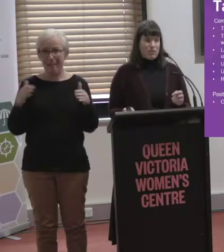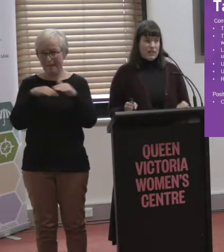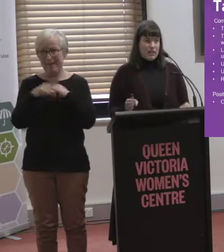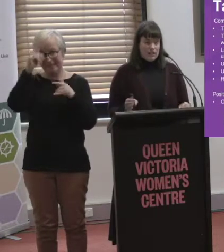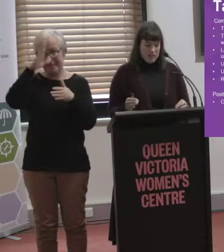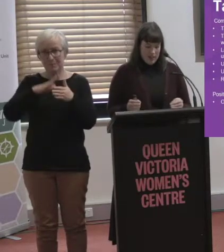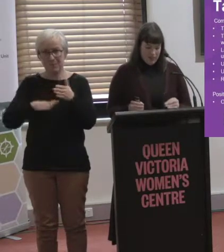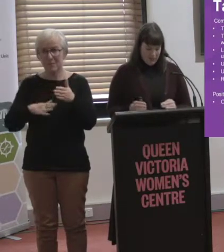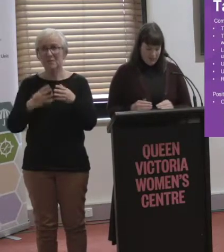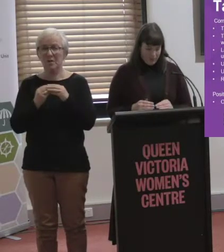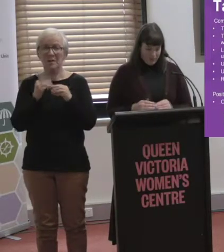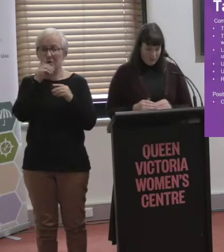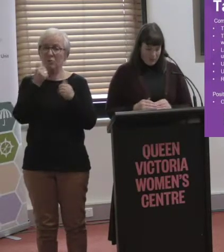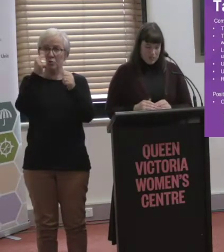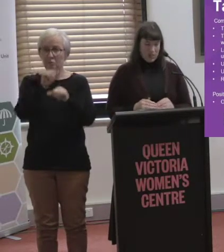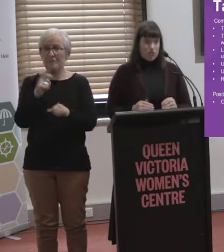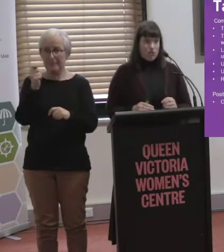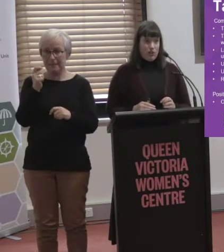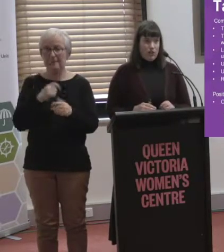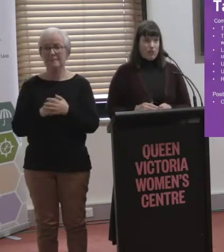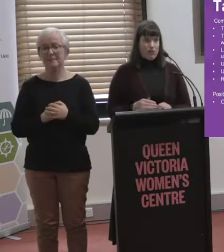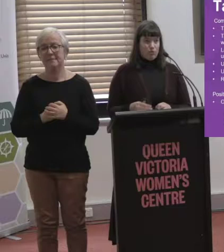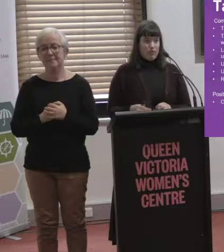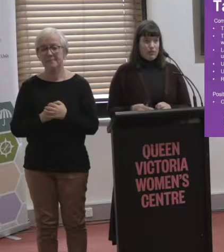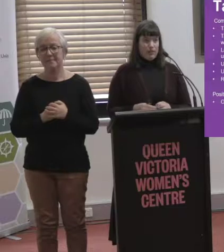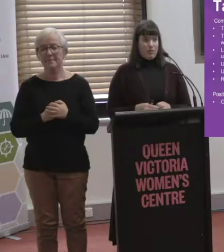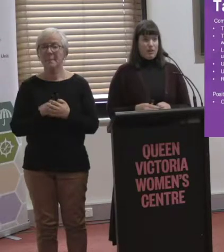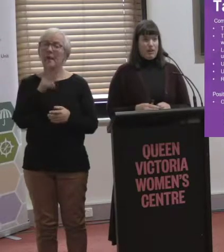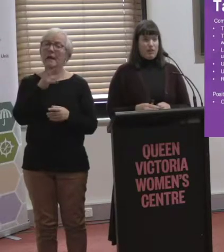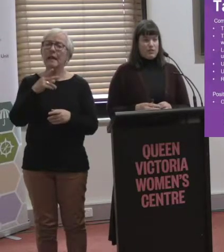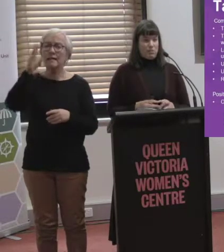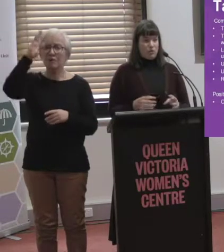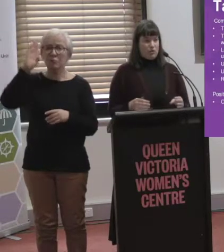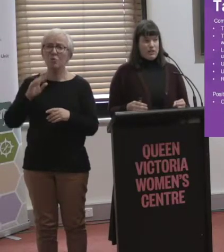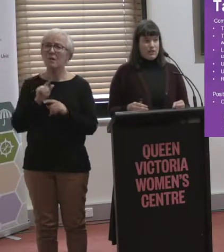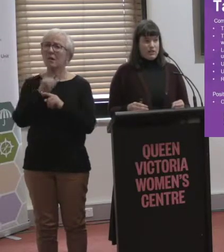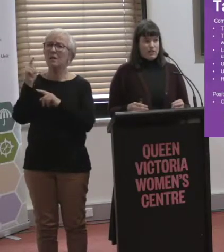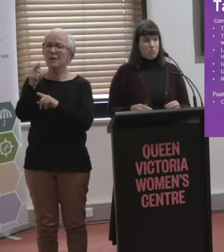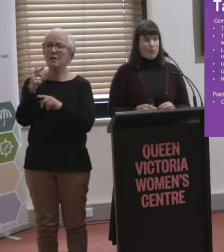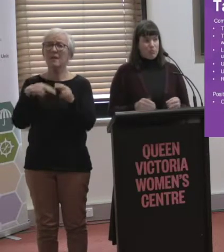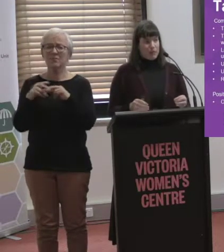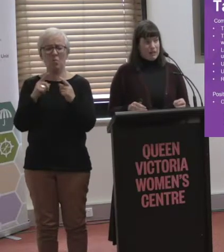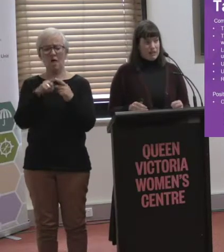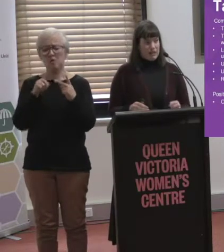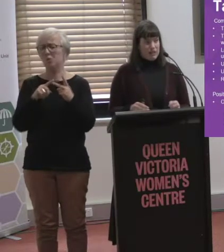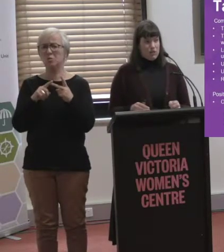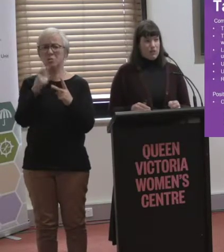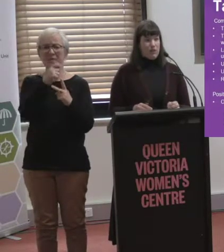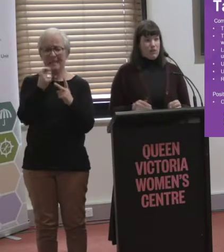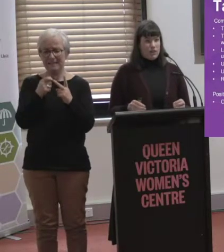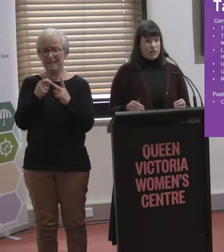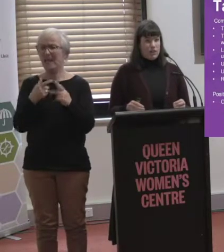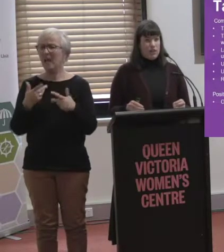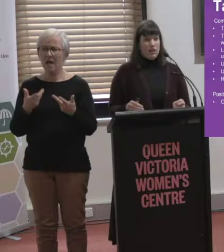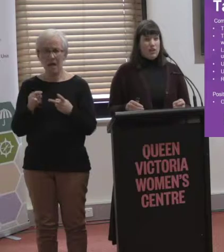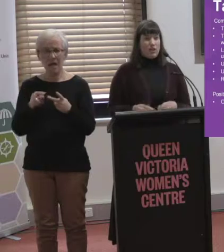people using taxis. There was an issue, again, in rural areas. If you have one or two taxis, if you make a complaint about that taxi driver